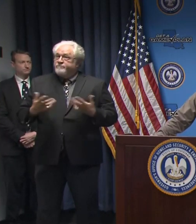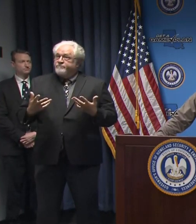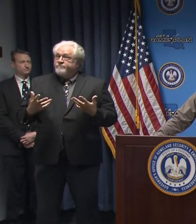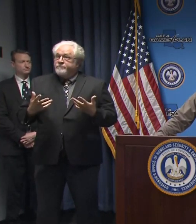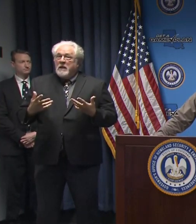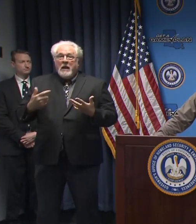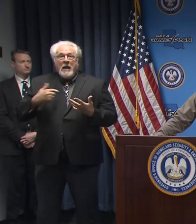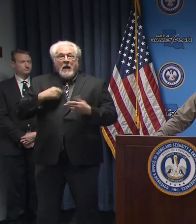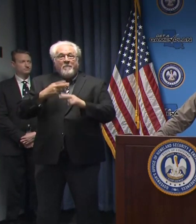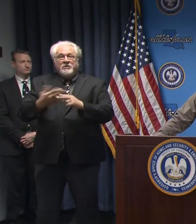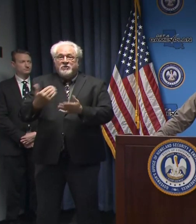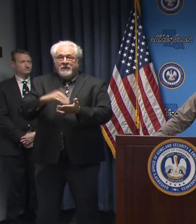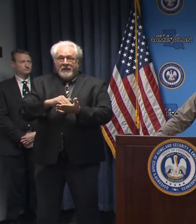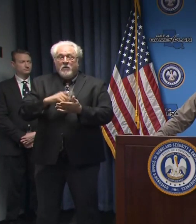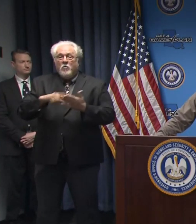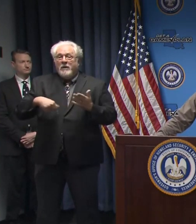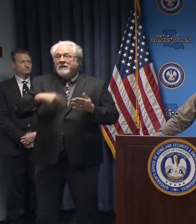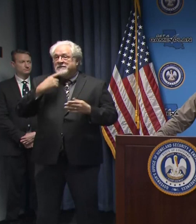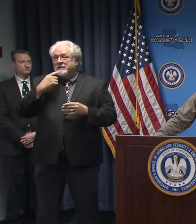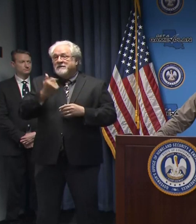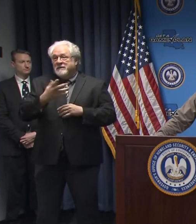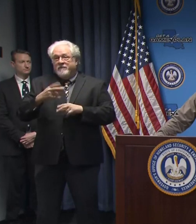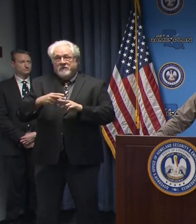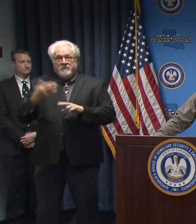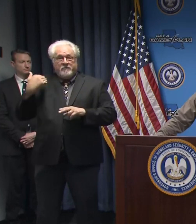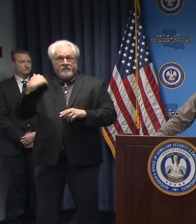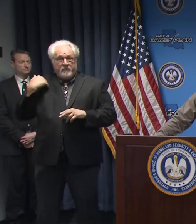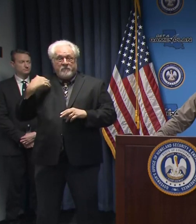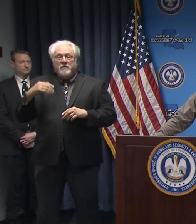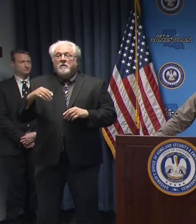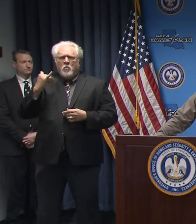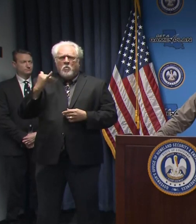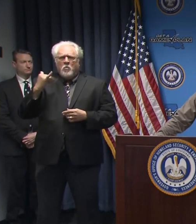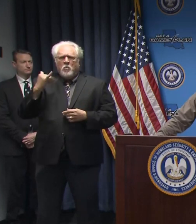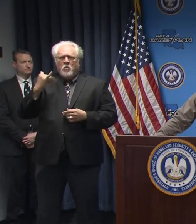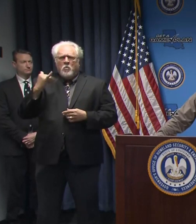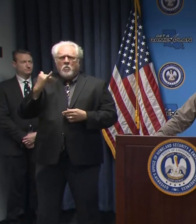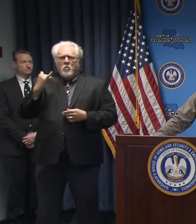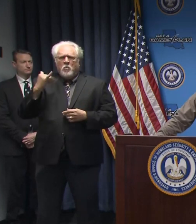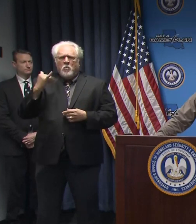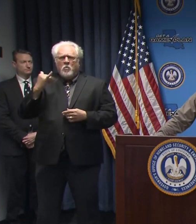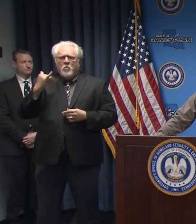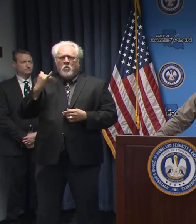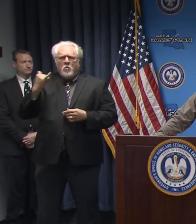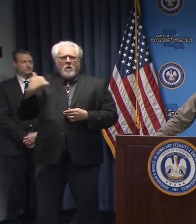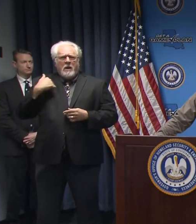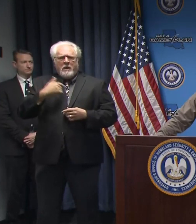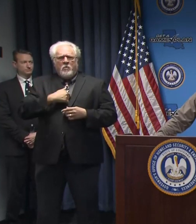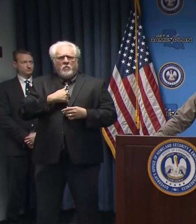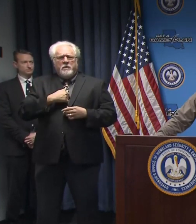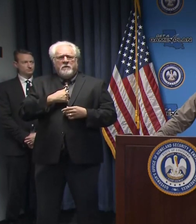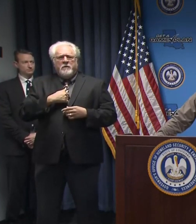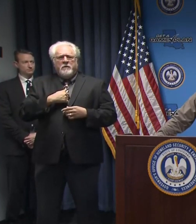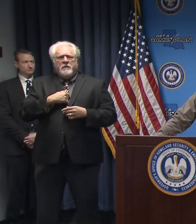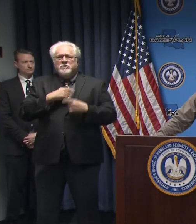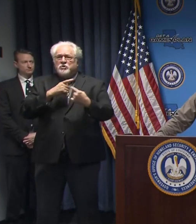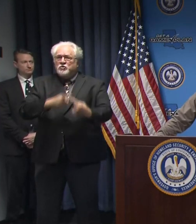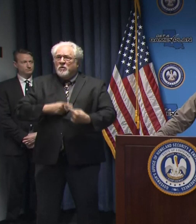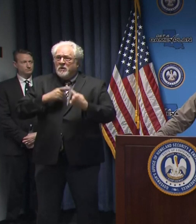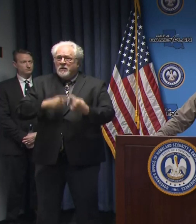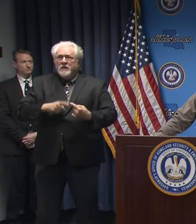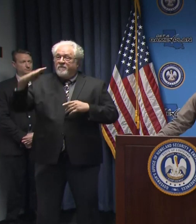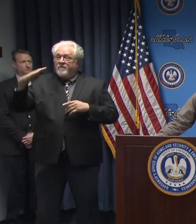I'll mention again what I've said a couple times before. One of the reasons that we been struggling to